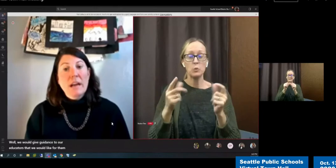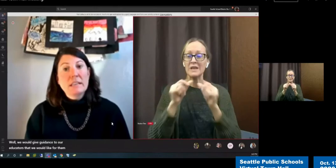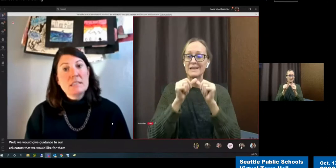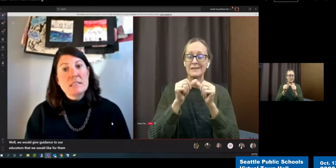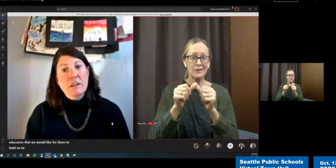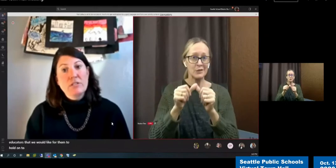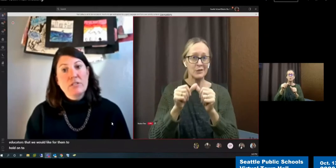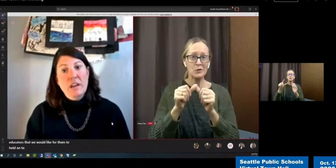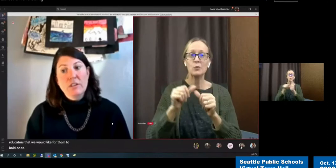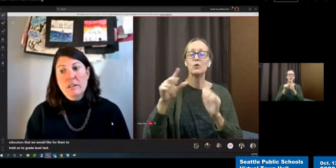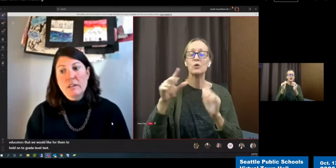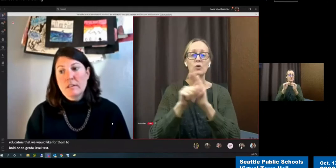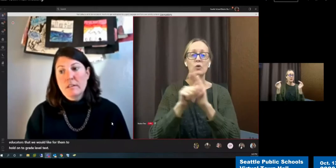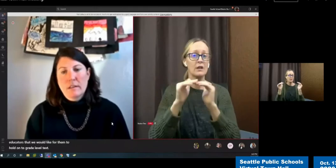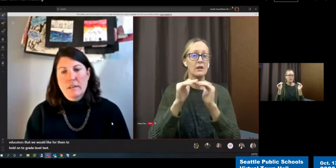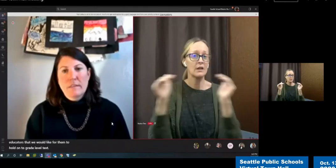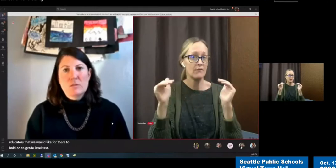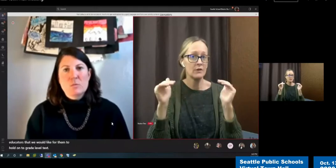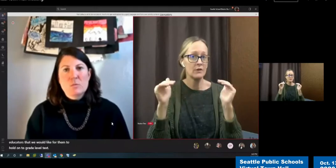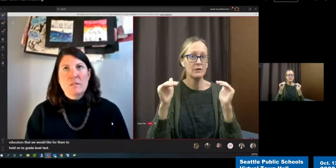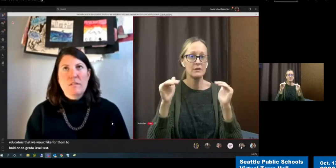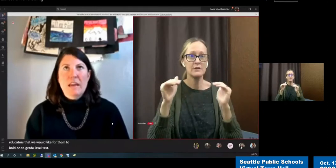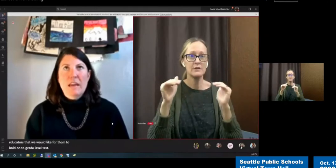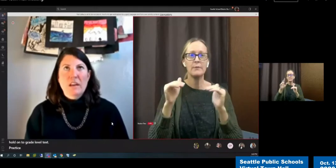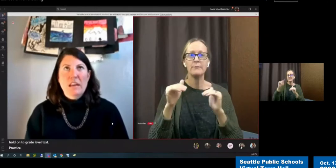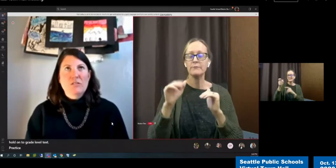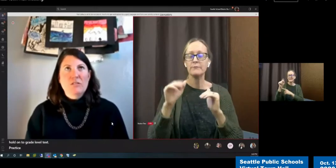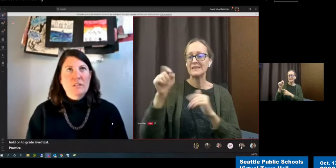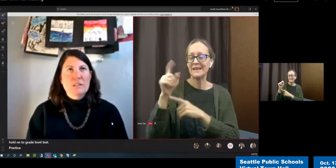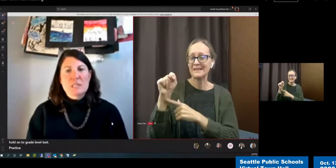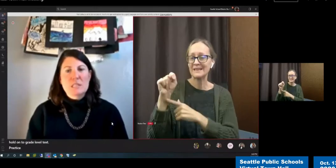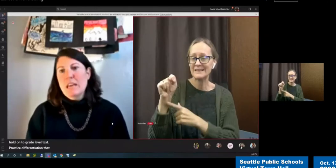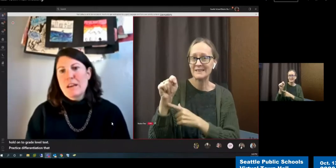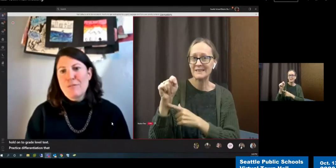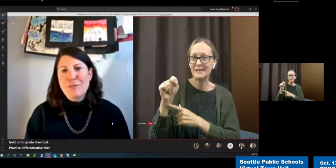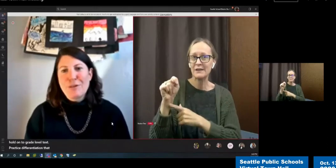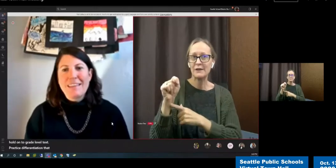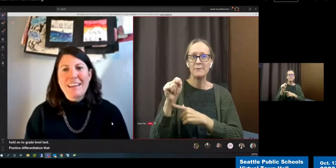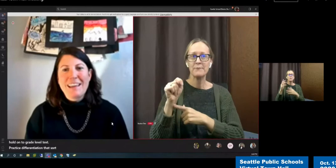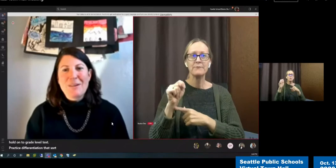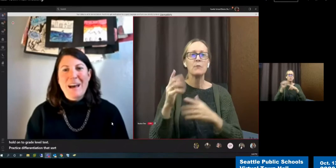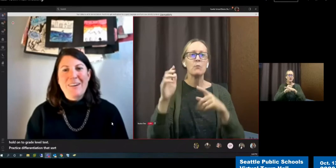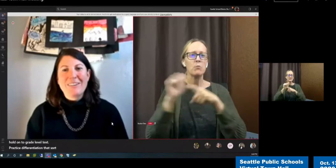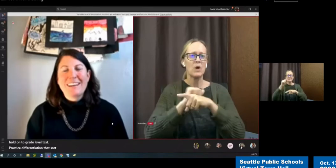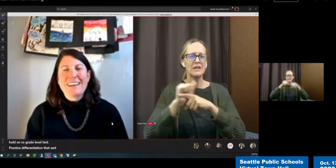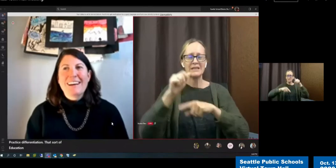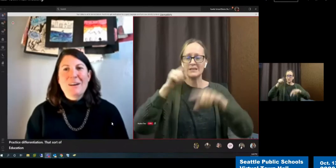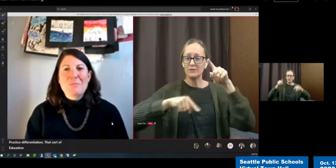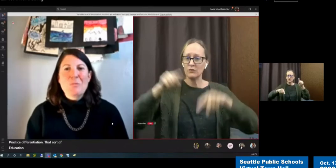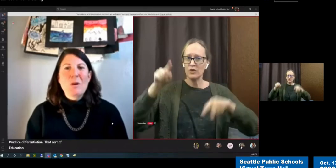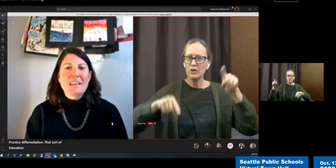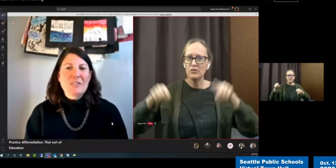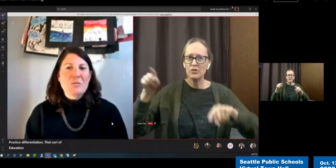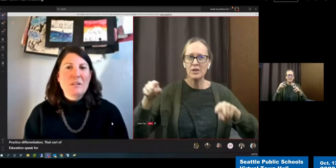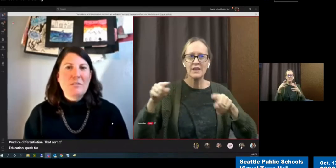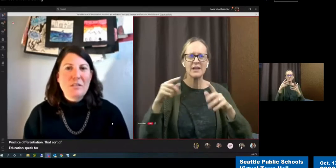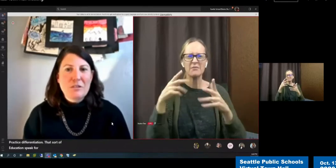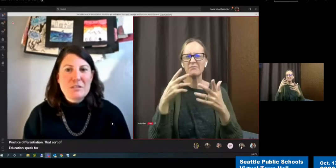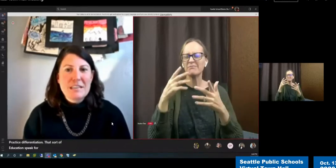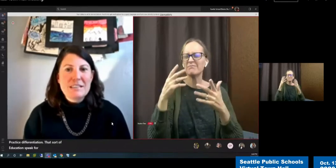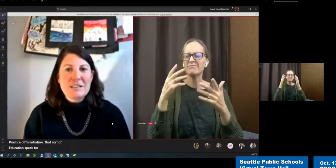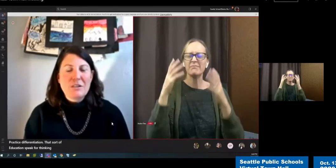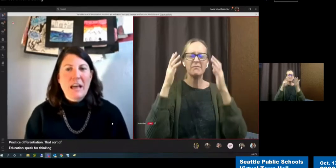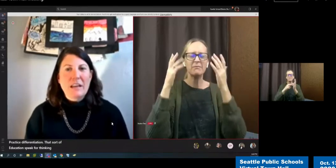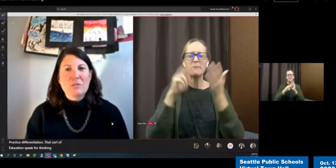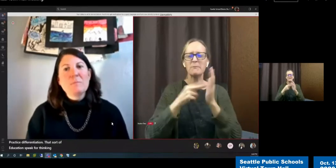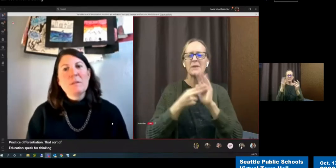Practice differentiation. That's sort of education-speak for thinking about what each one of the learners